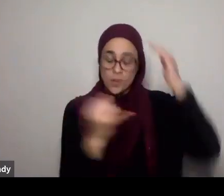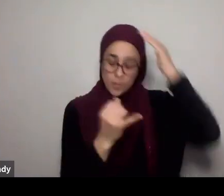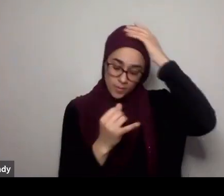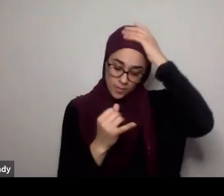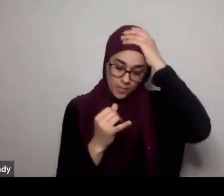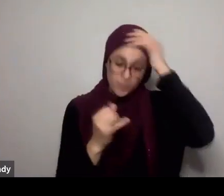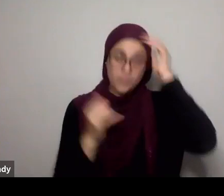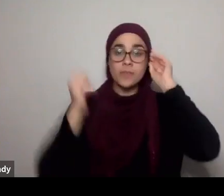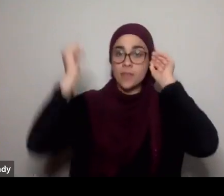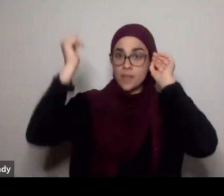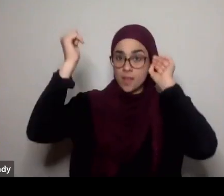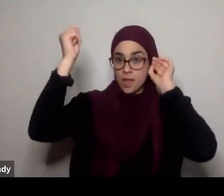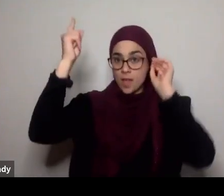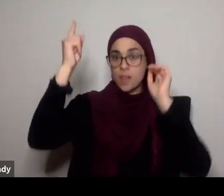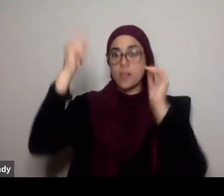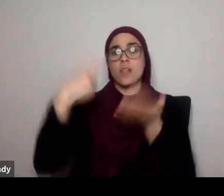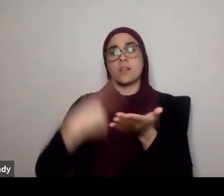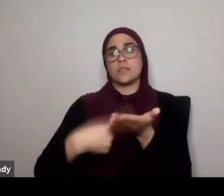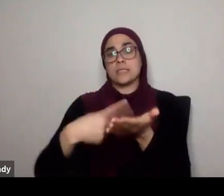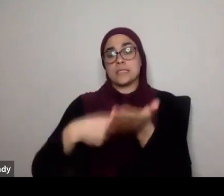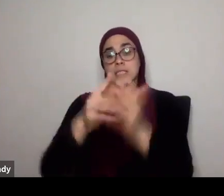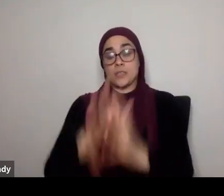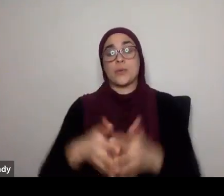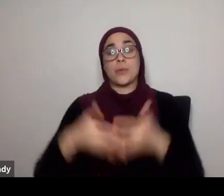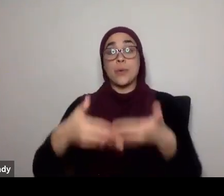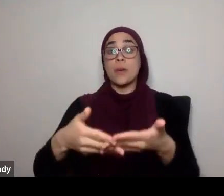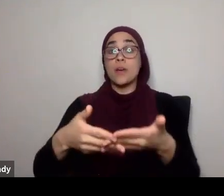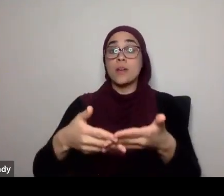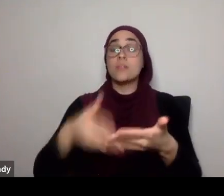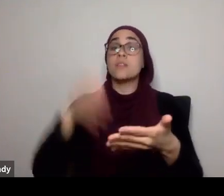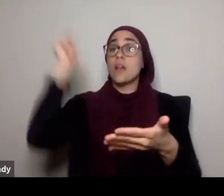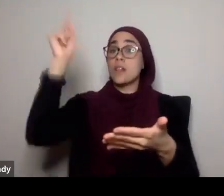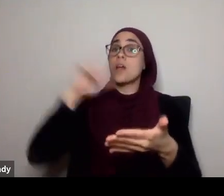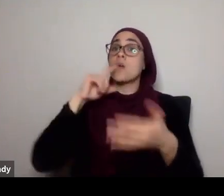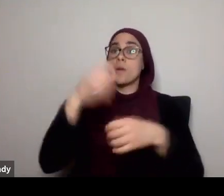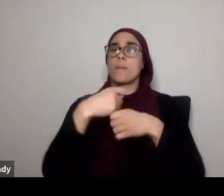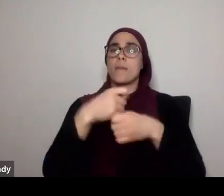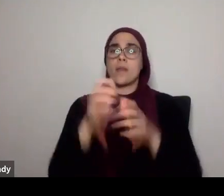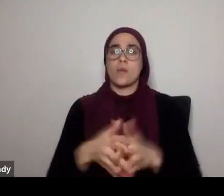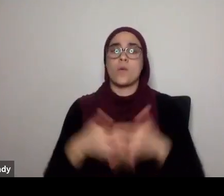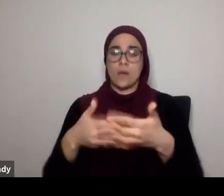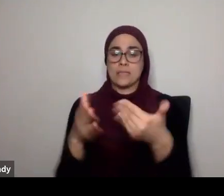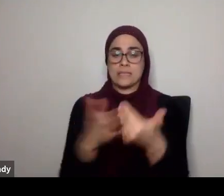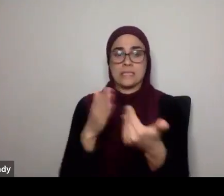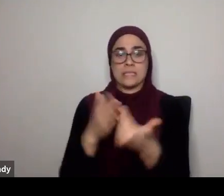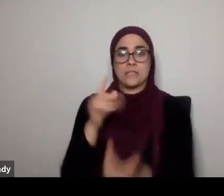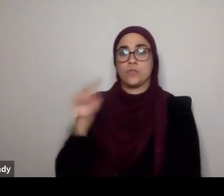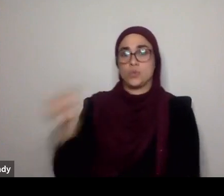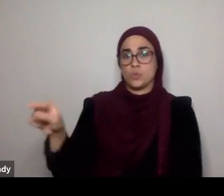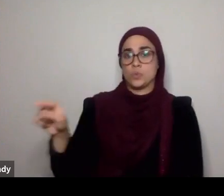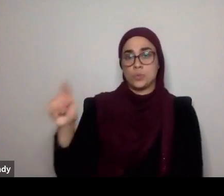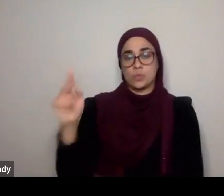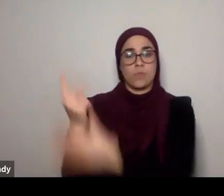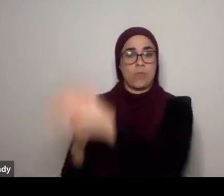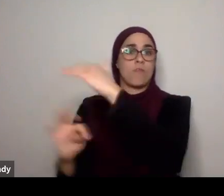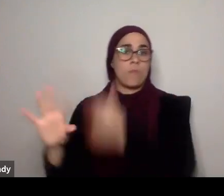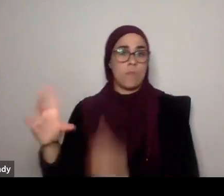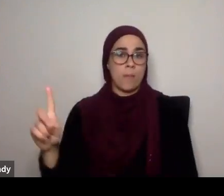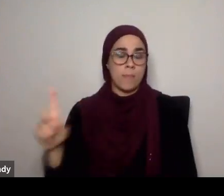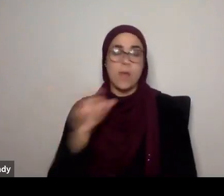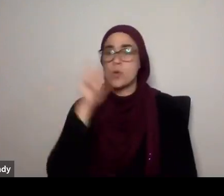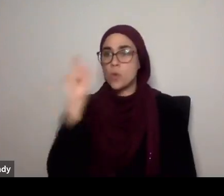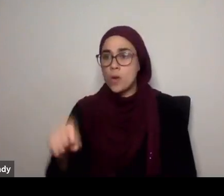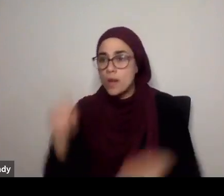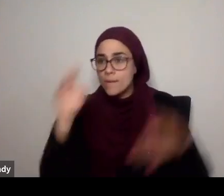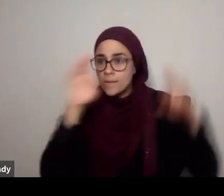referring to the Quran, process of learning, that I will make it easy for you, O Muhammad, so you don't have to, worry about the process of attaining, and